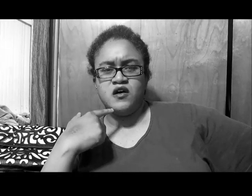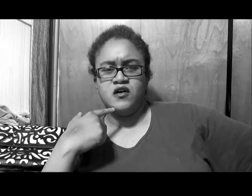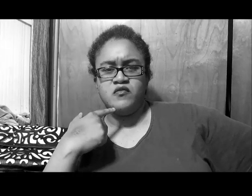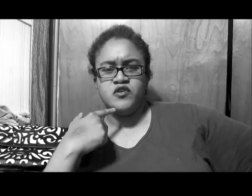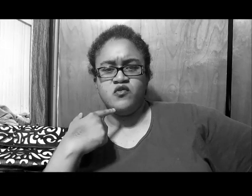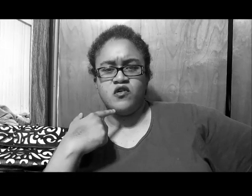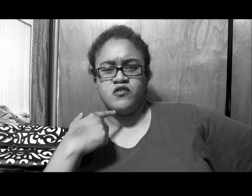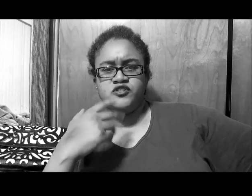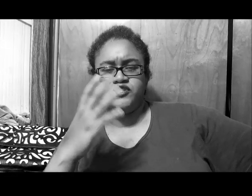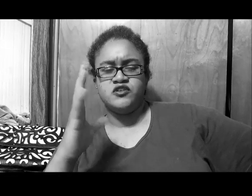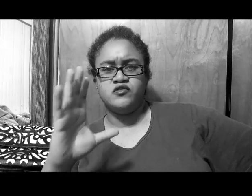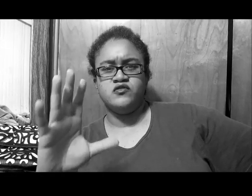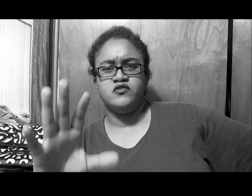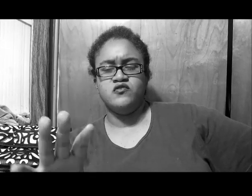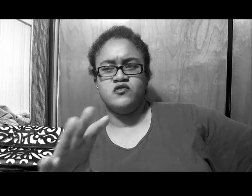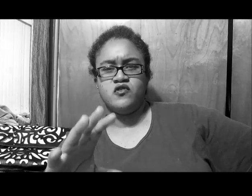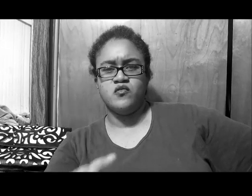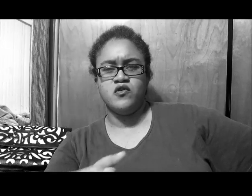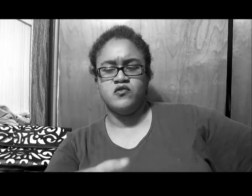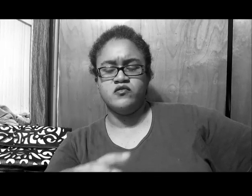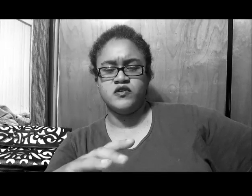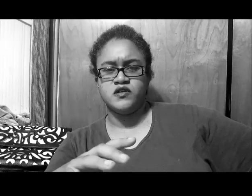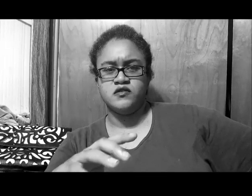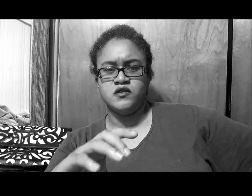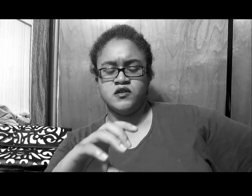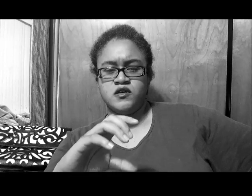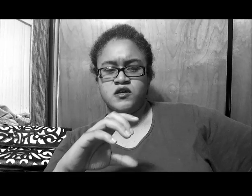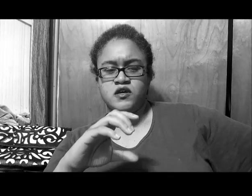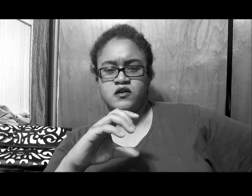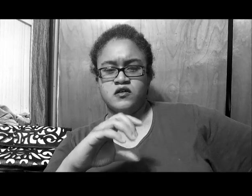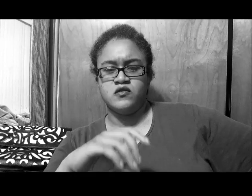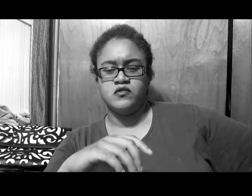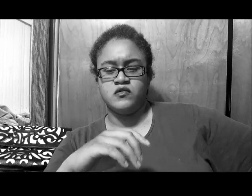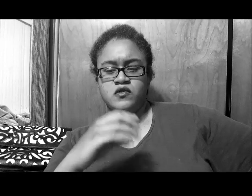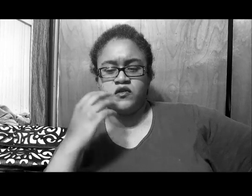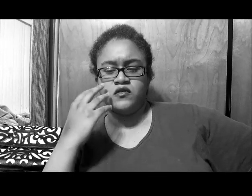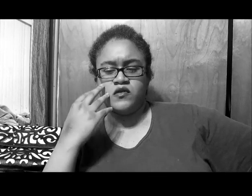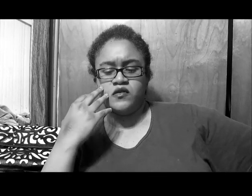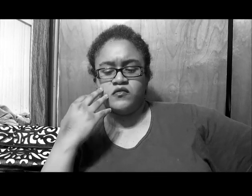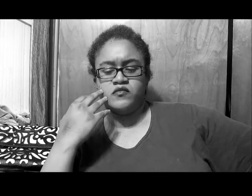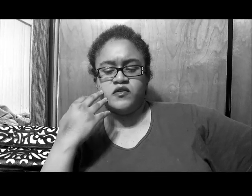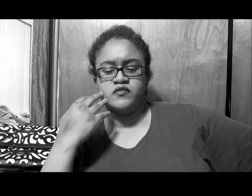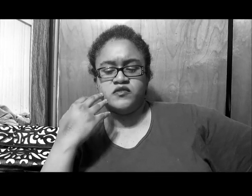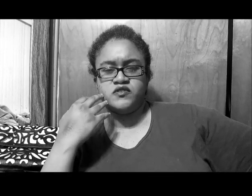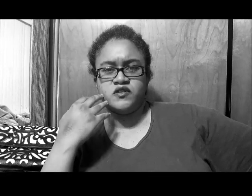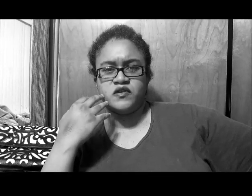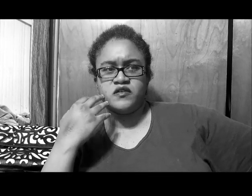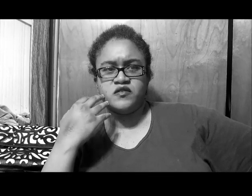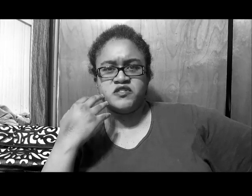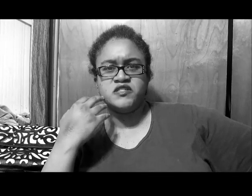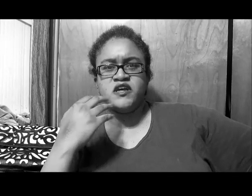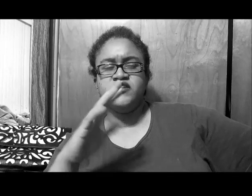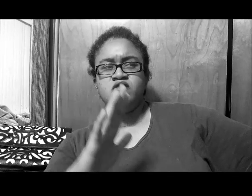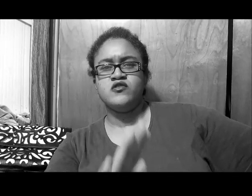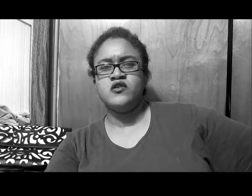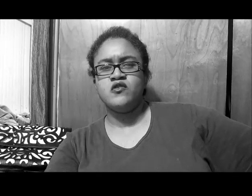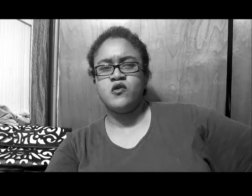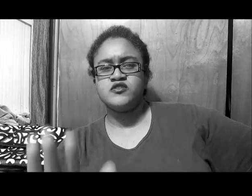um, you were on the show, the new normal, and, um, and stuff like, and I'm just saying, you know, don't cross